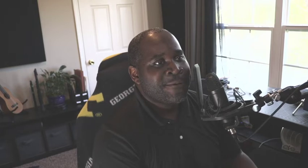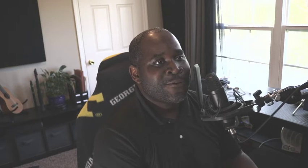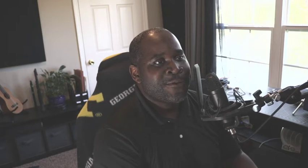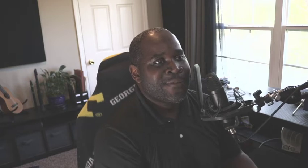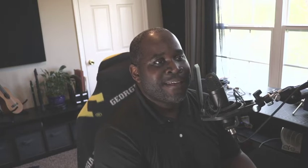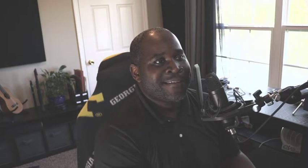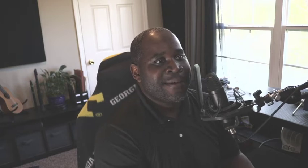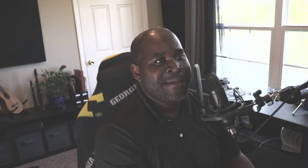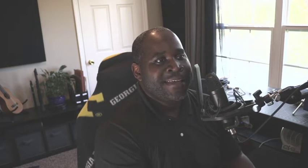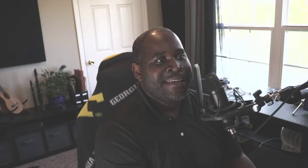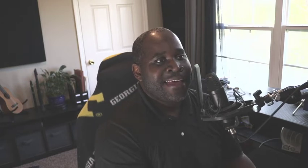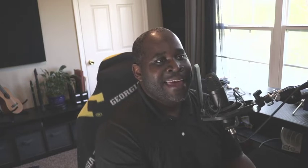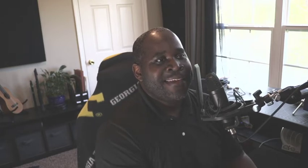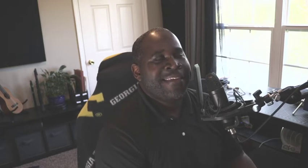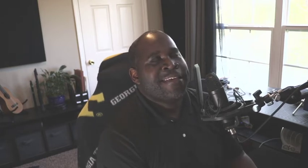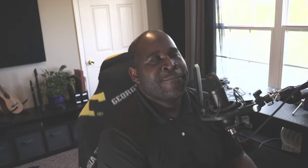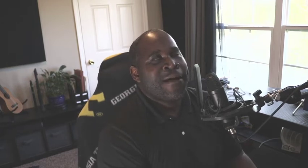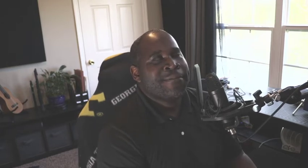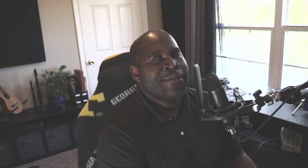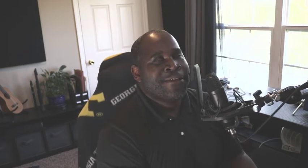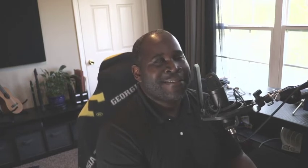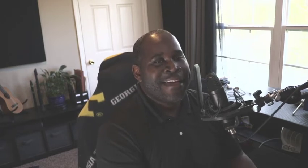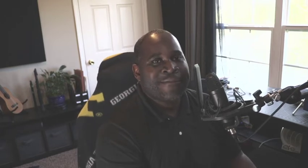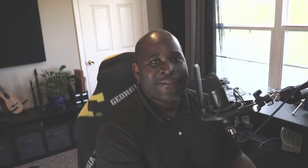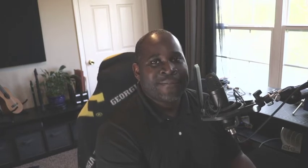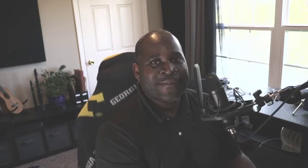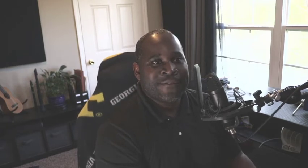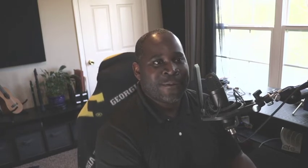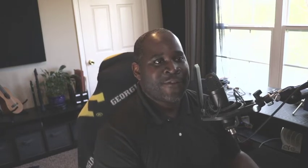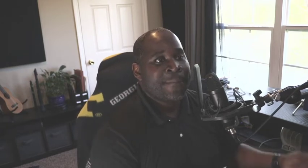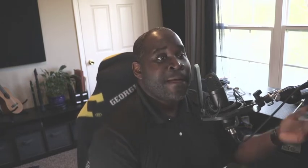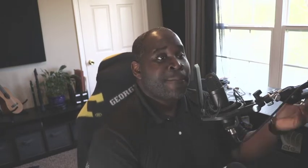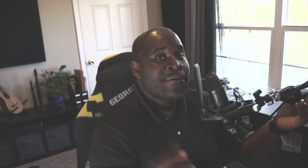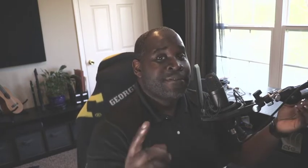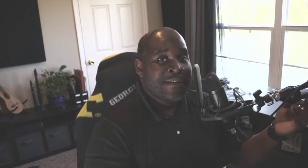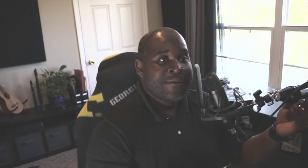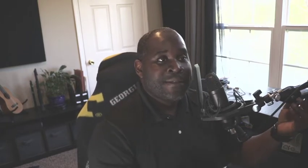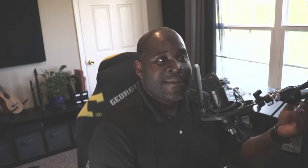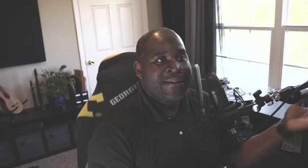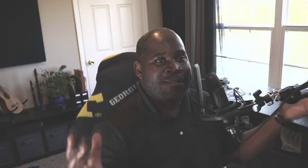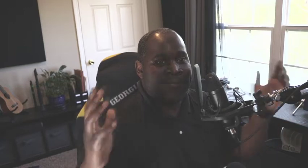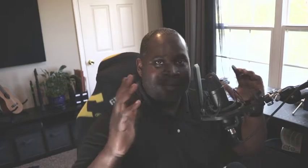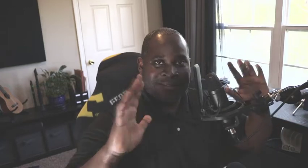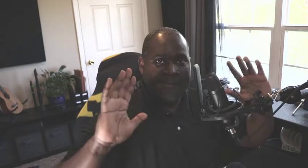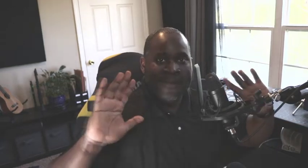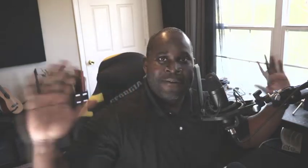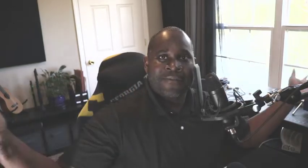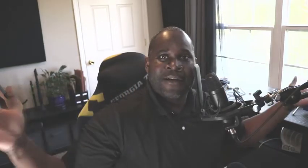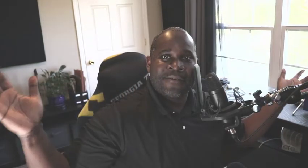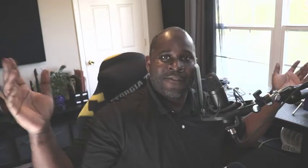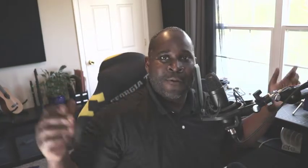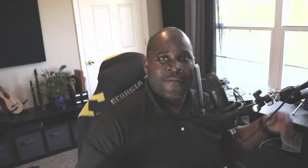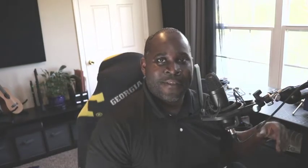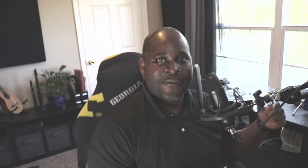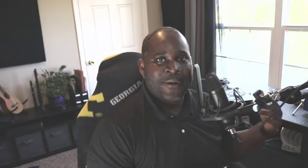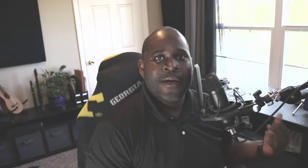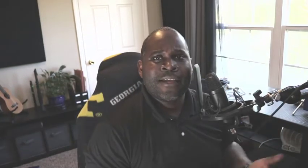we're switching things up and I think it's probably good to have a little bit of a switch up particularly because of this you know virus situation that's going around